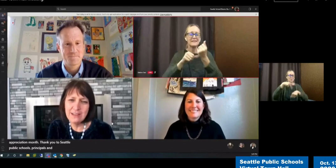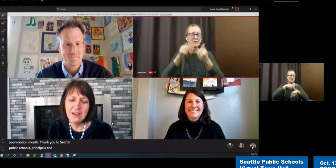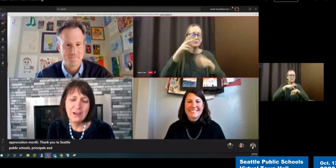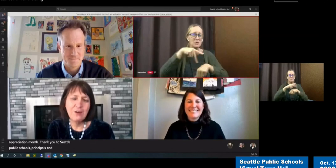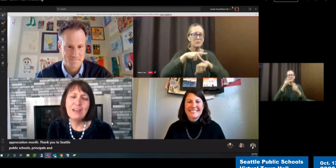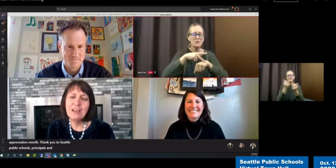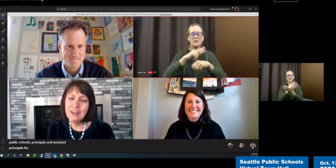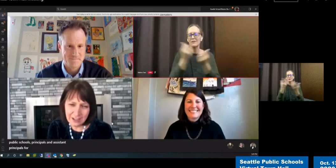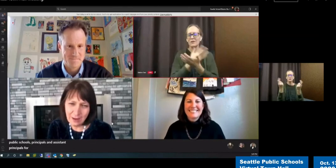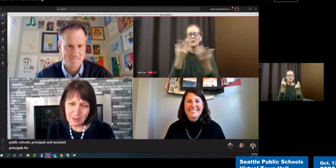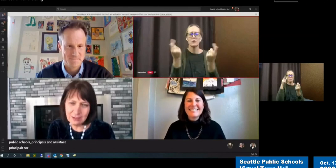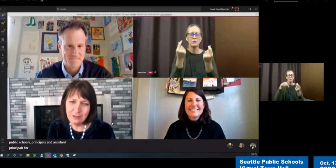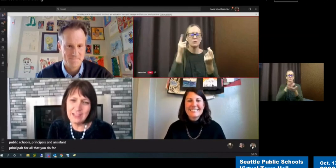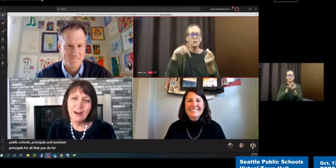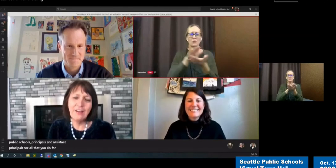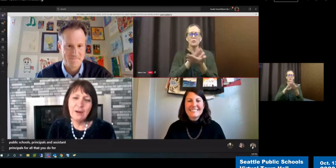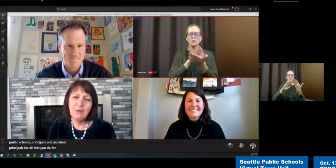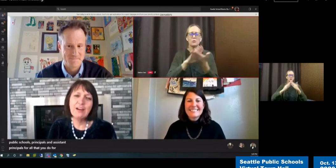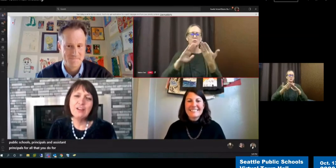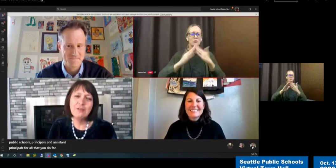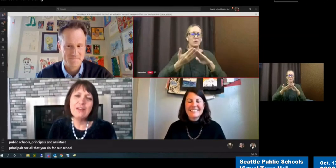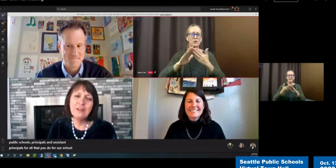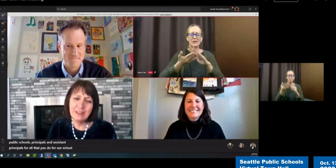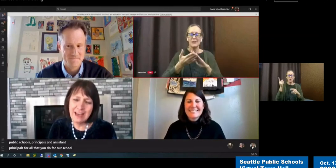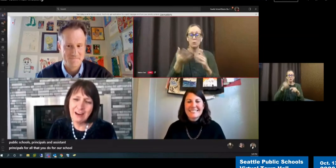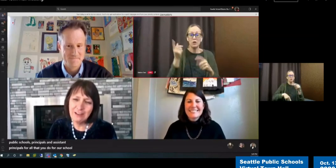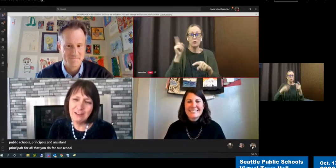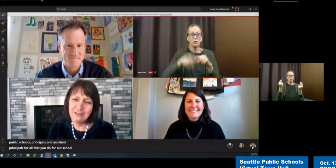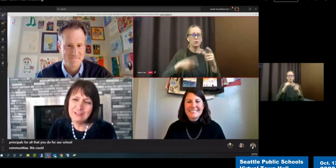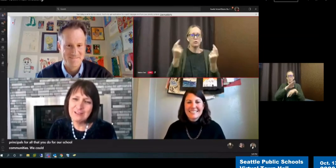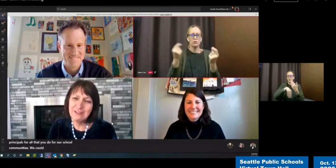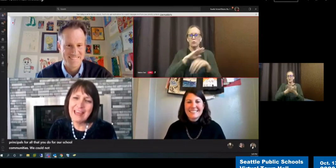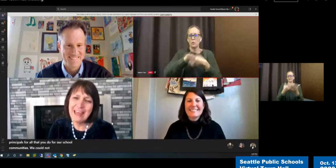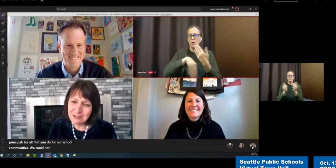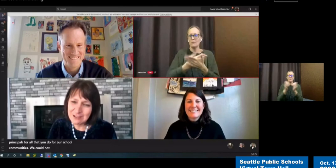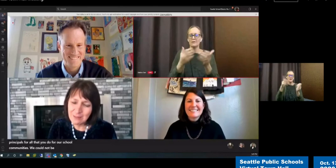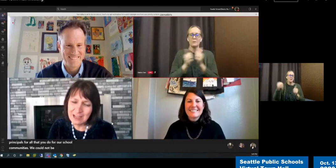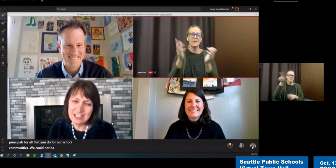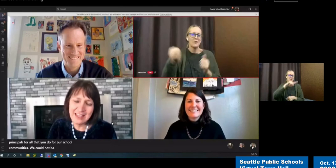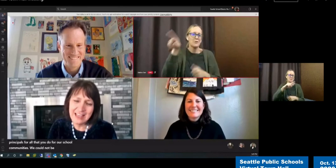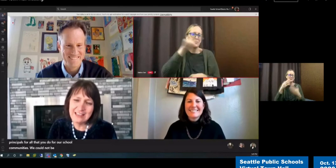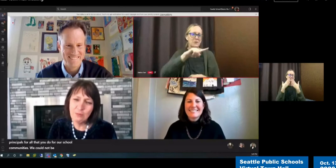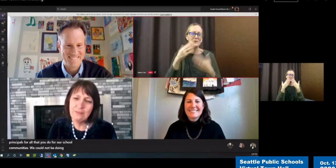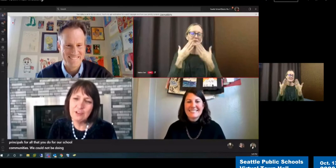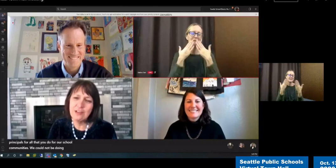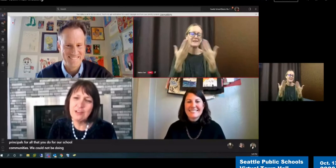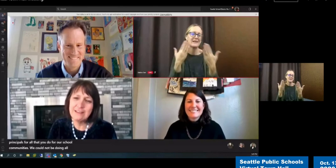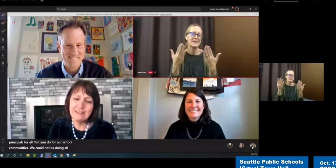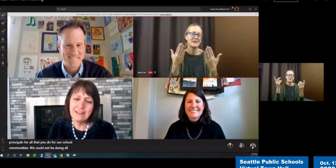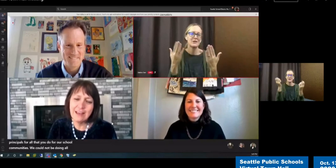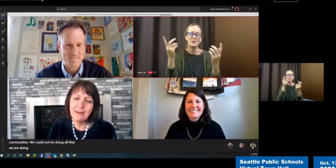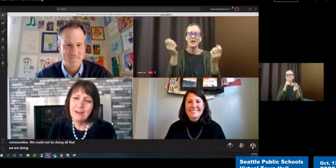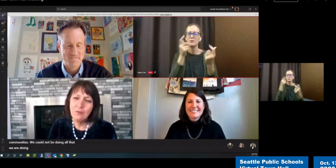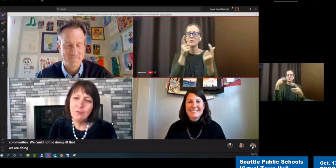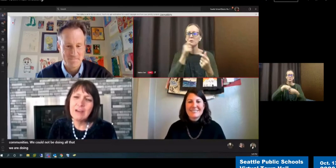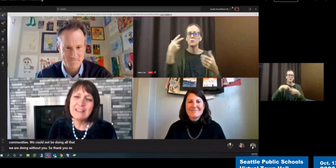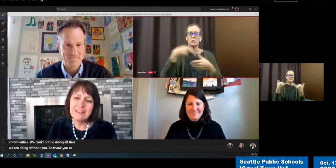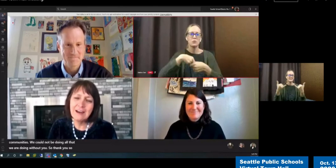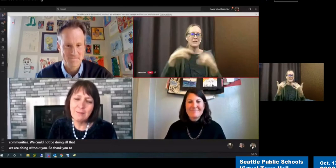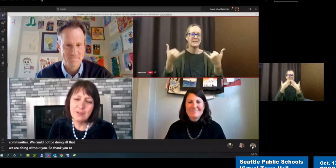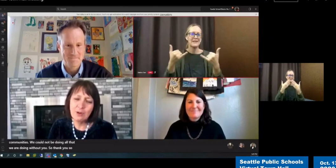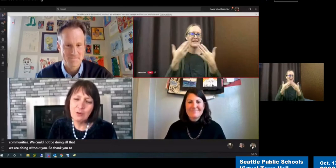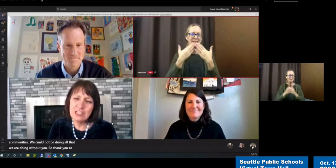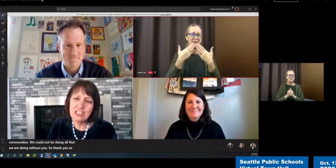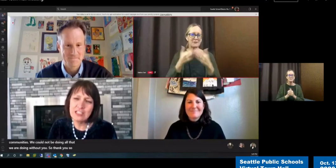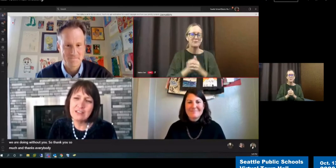We could not be doing all that we are doing without you. So thank you so much. And thanks everybody for joining us today. We'll get to,